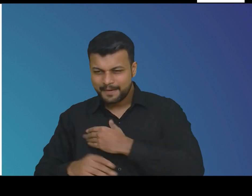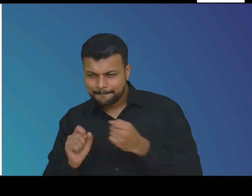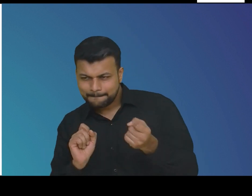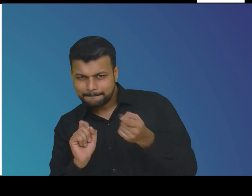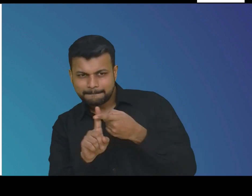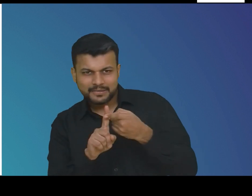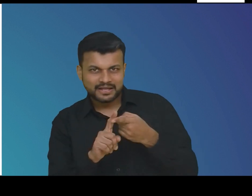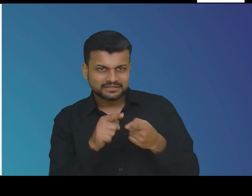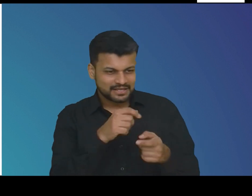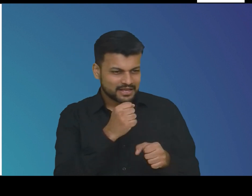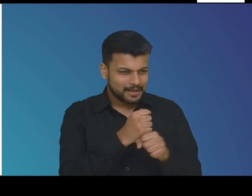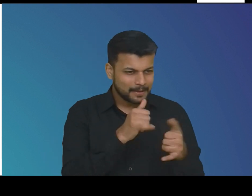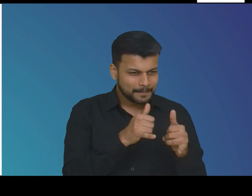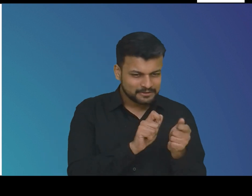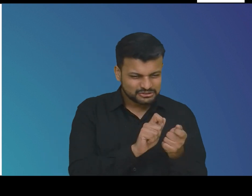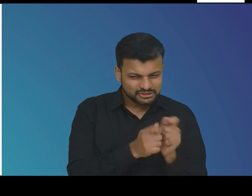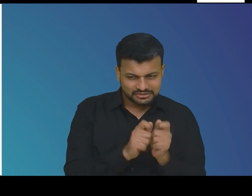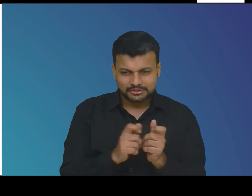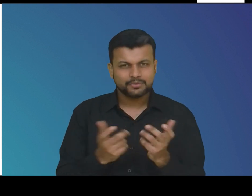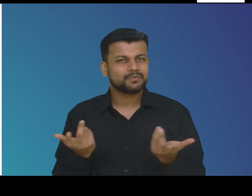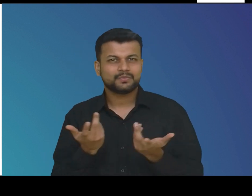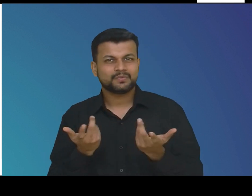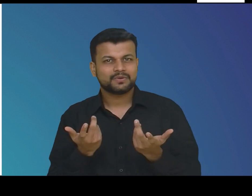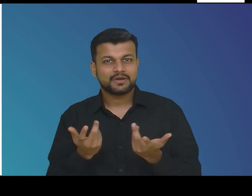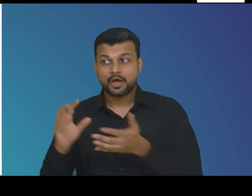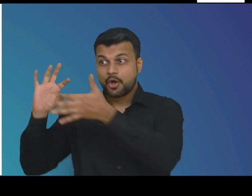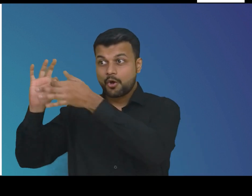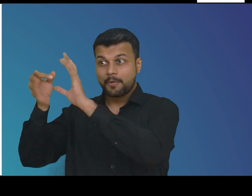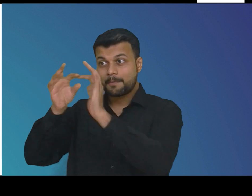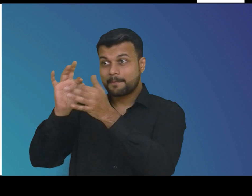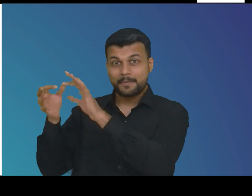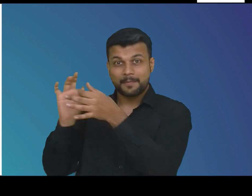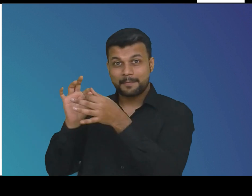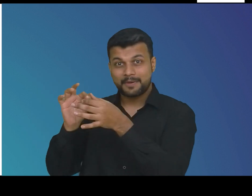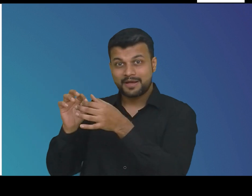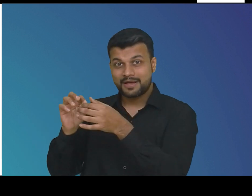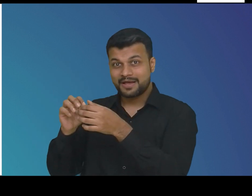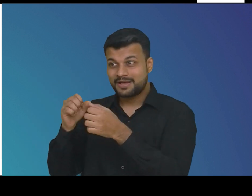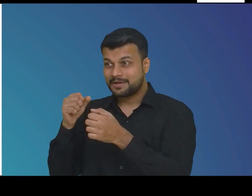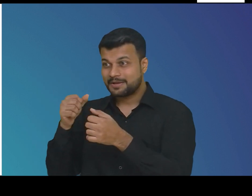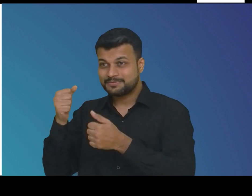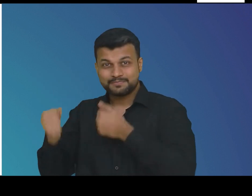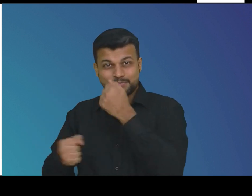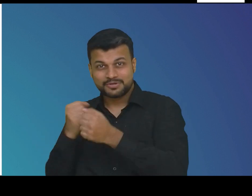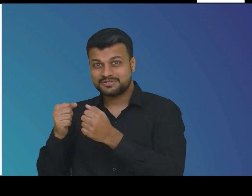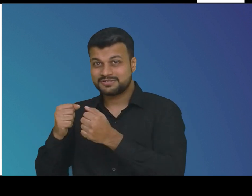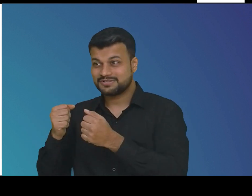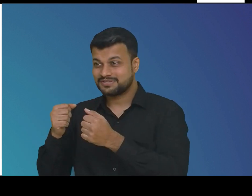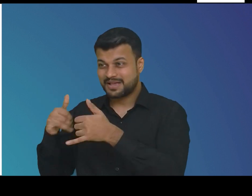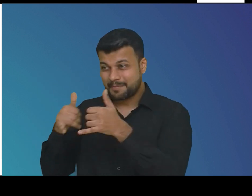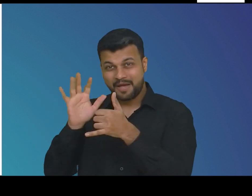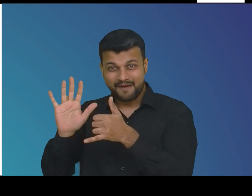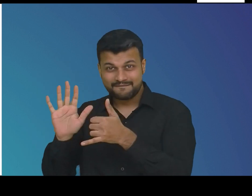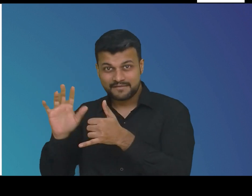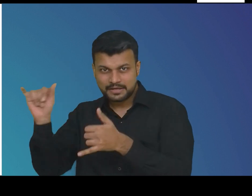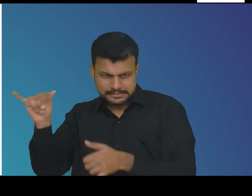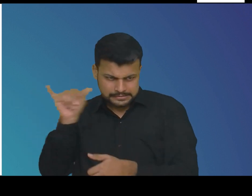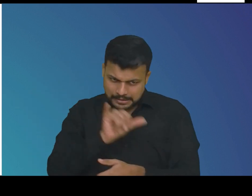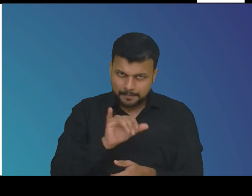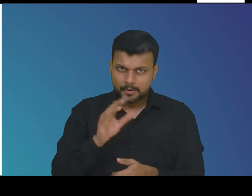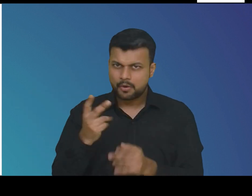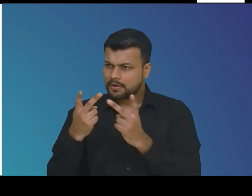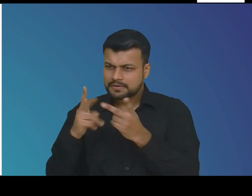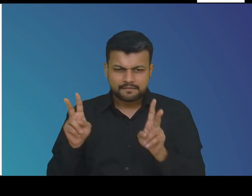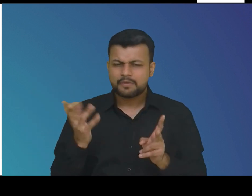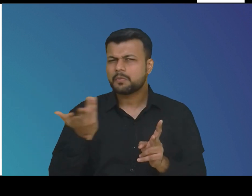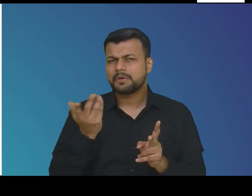how different games work their modifications to suit various disabilities disabilities and how they may be different or similar to their